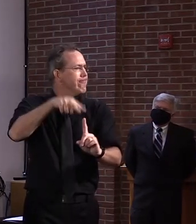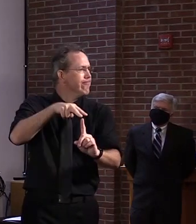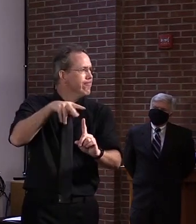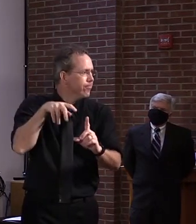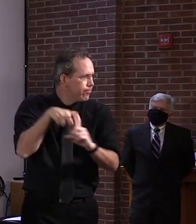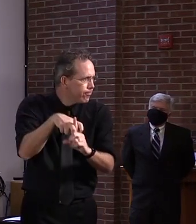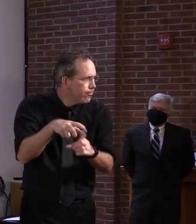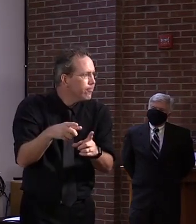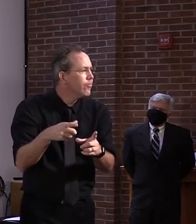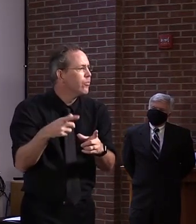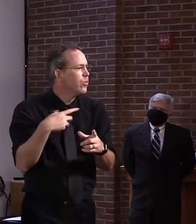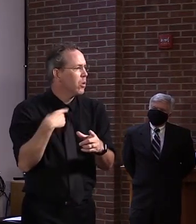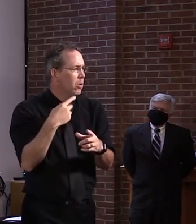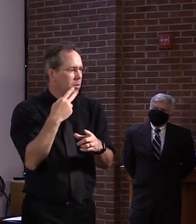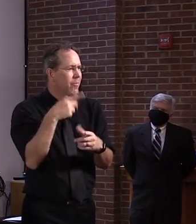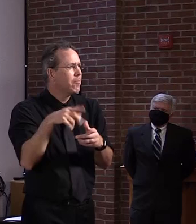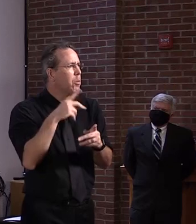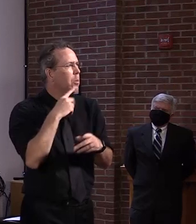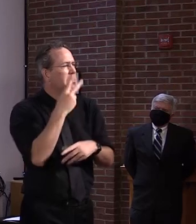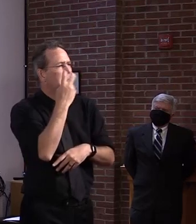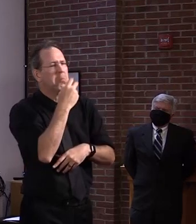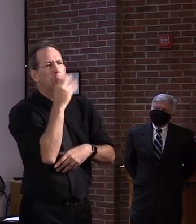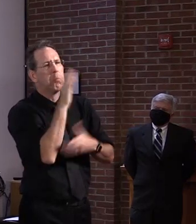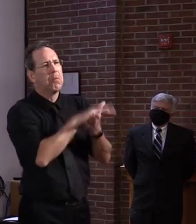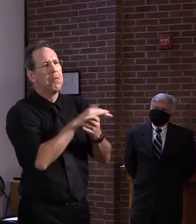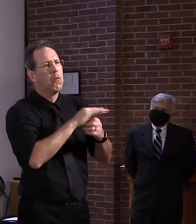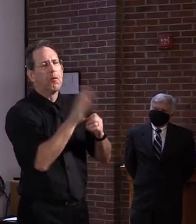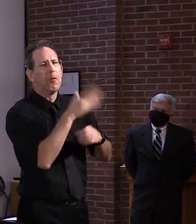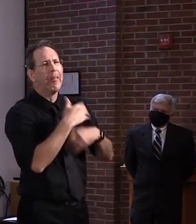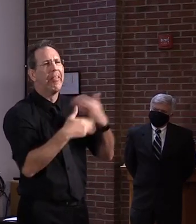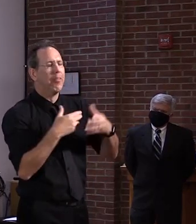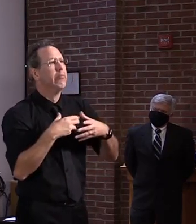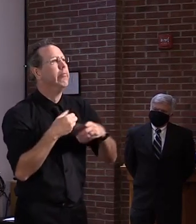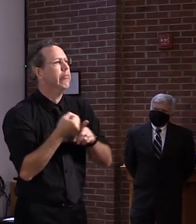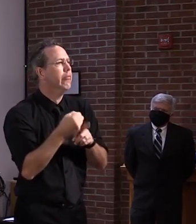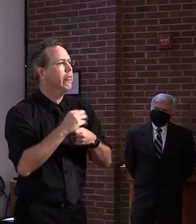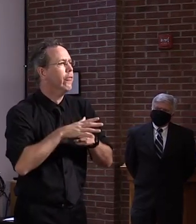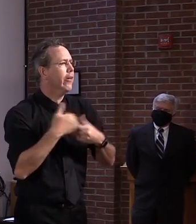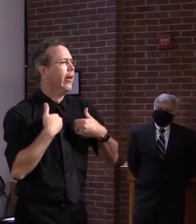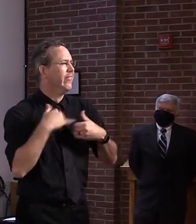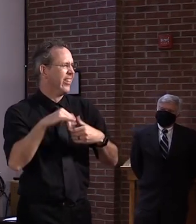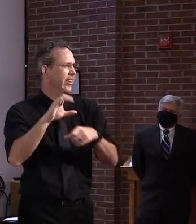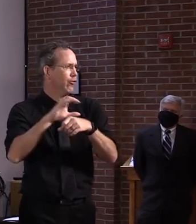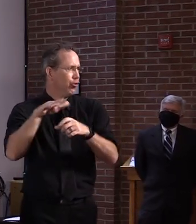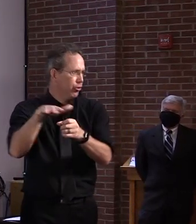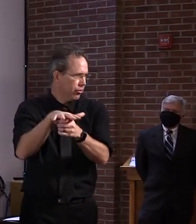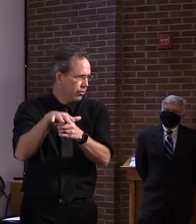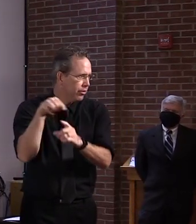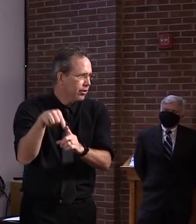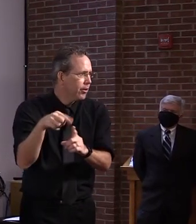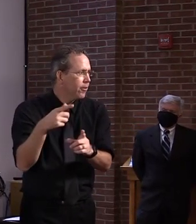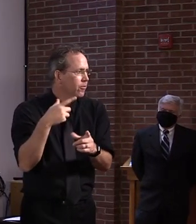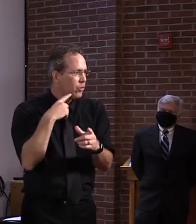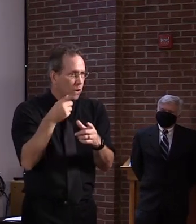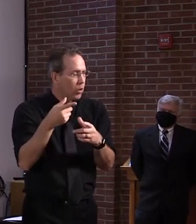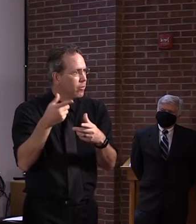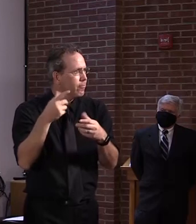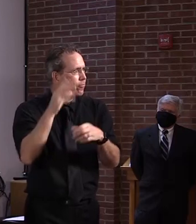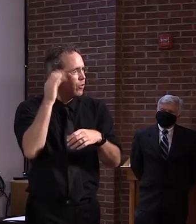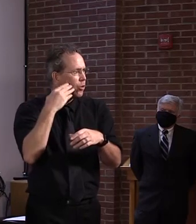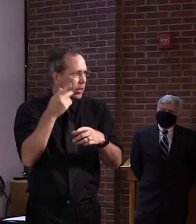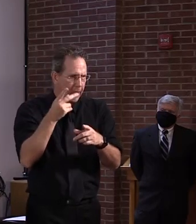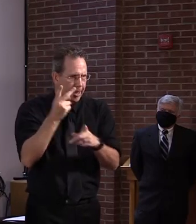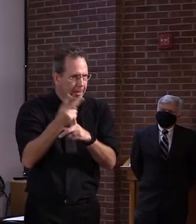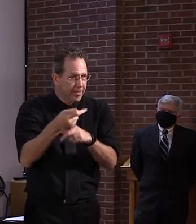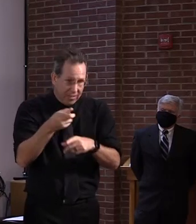in all of the, uh, things that we preach every day regarding how to continue our lives, reopen